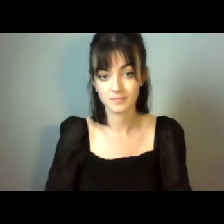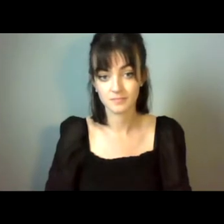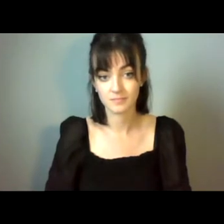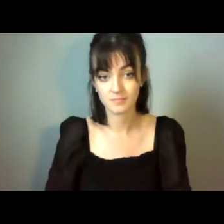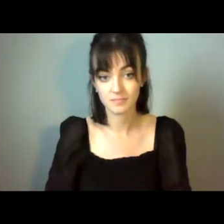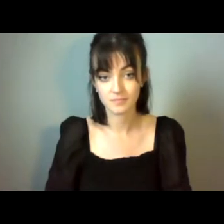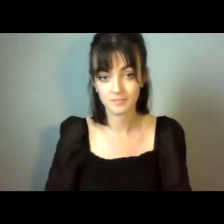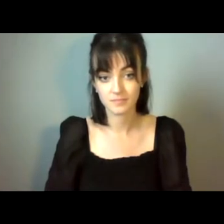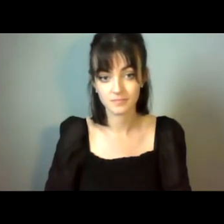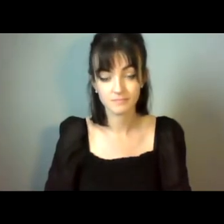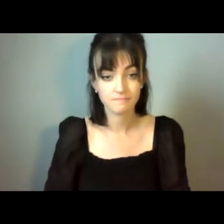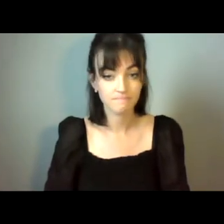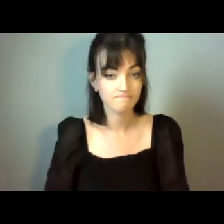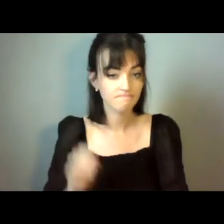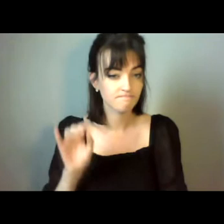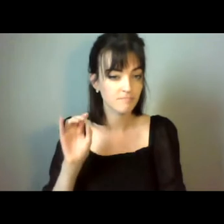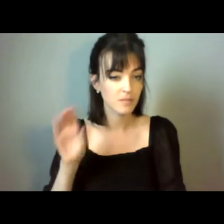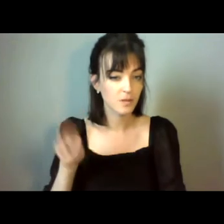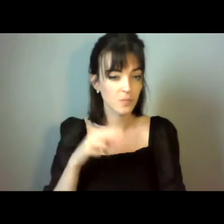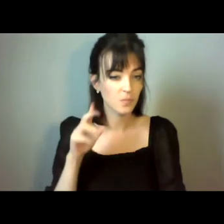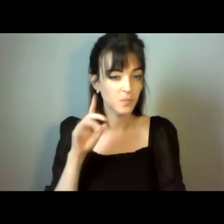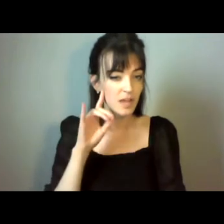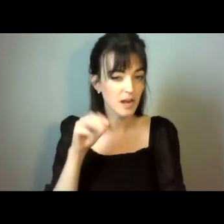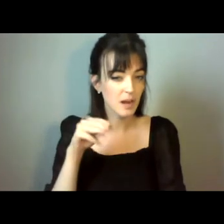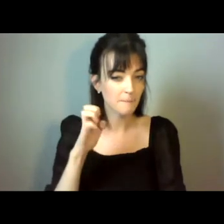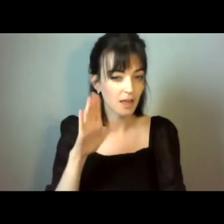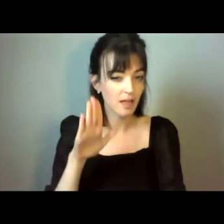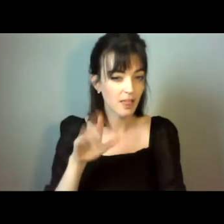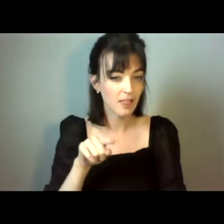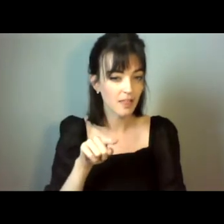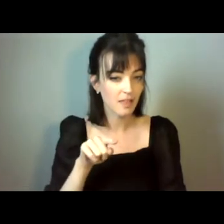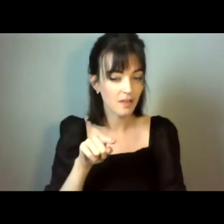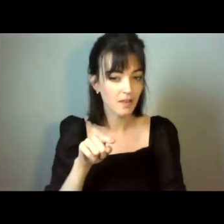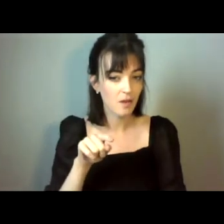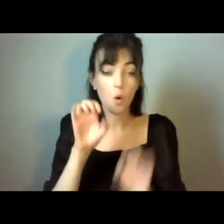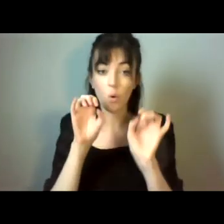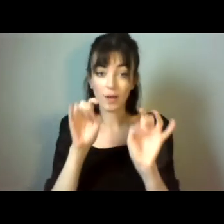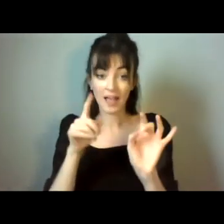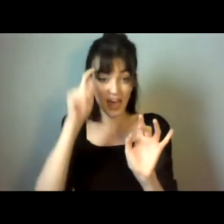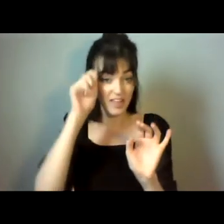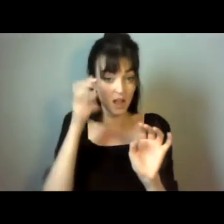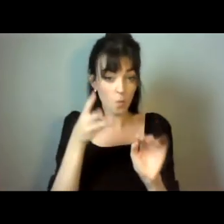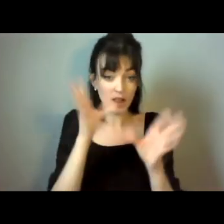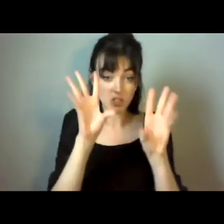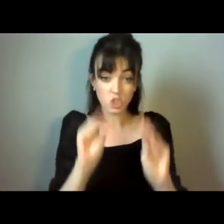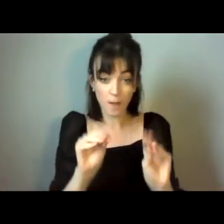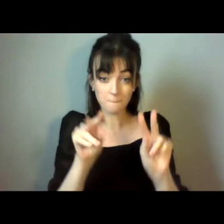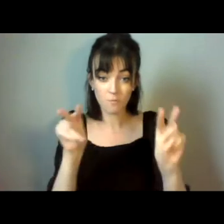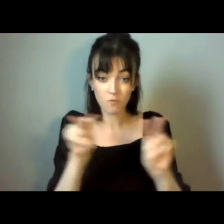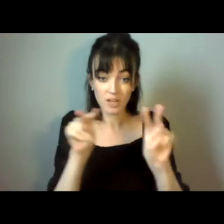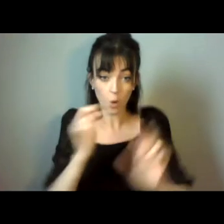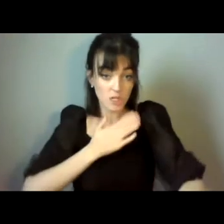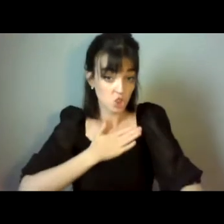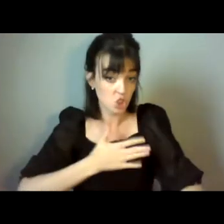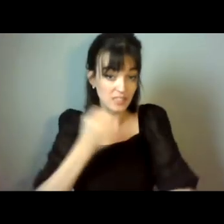Are we lost, Michael? Yeah, Michael, I think we're going to kill your video and just have your audio, so give me one